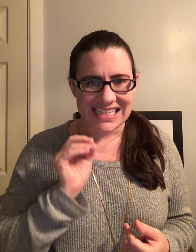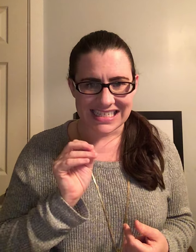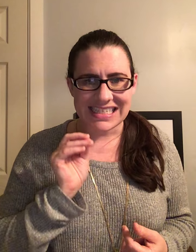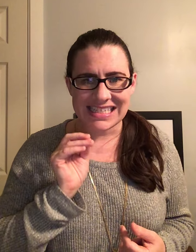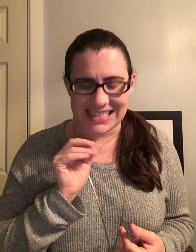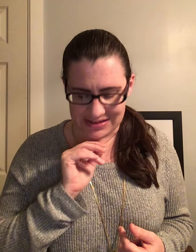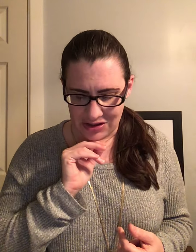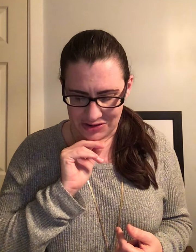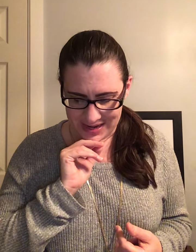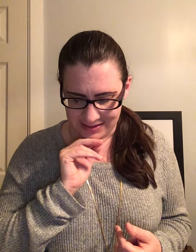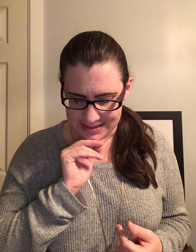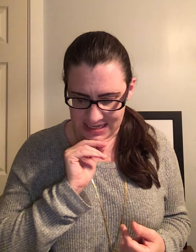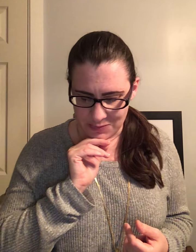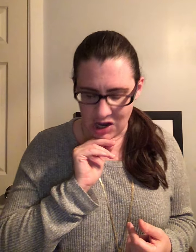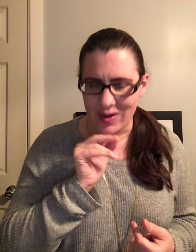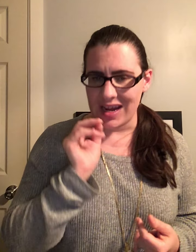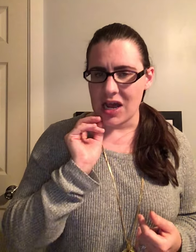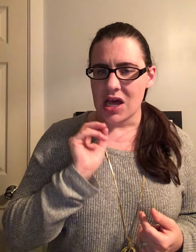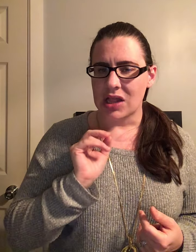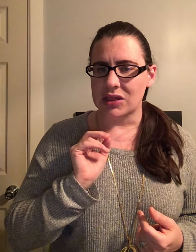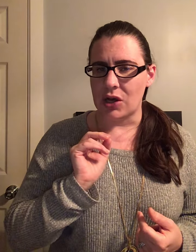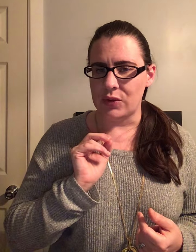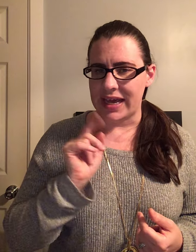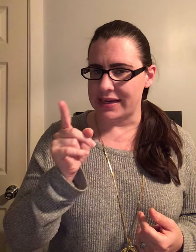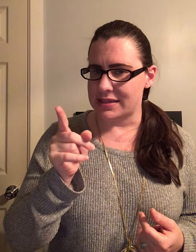Ss. Okay, let's keep going. Locate.